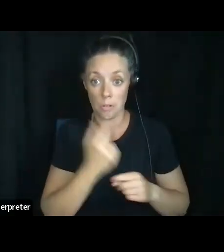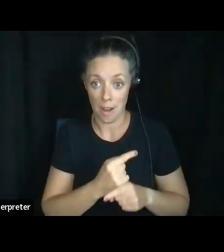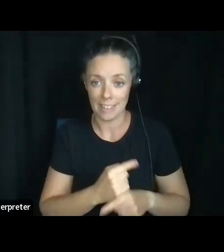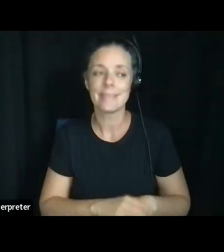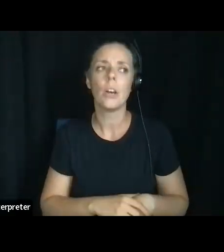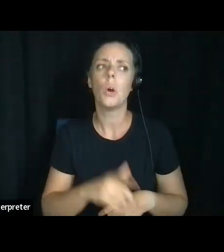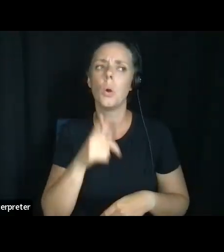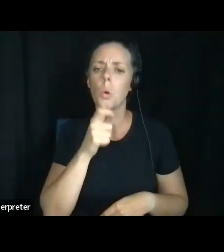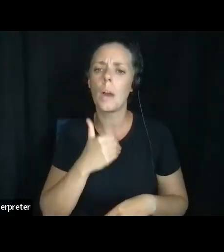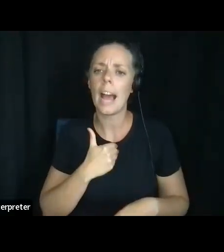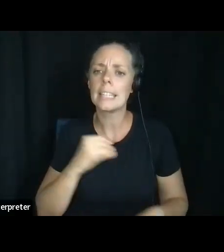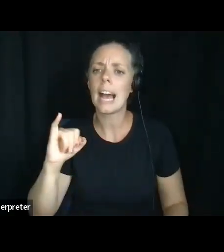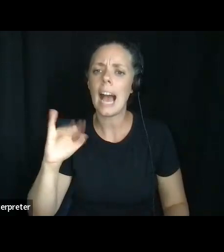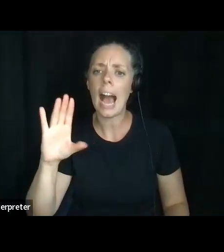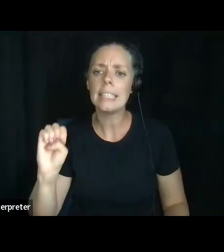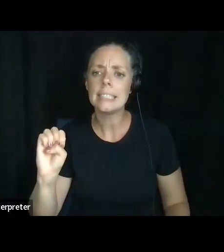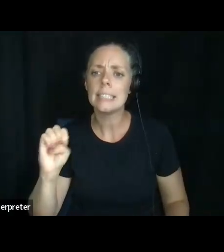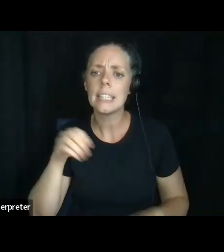who has ice in their phone?